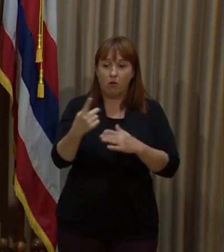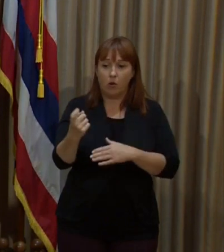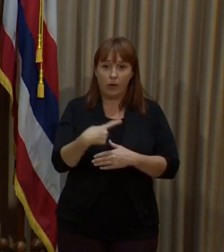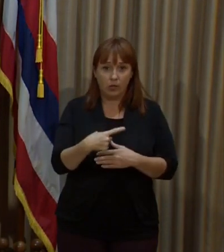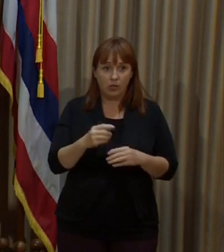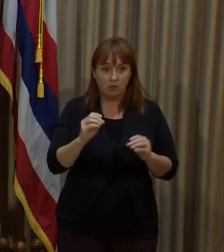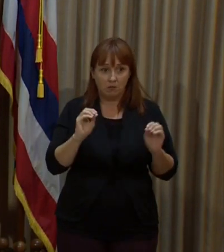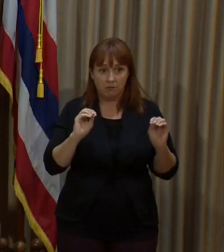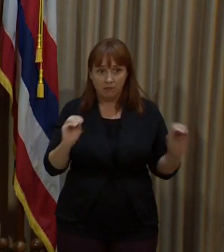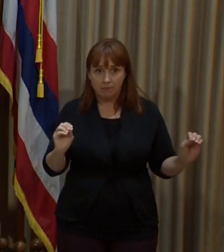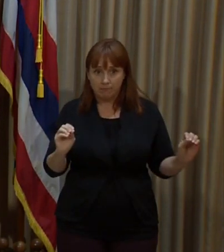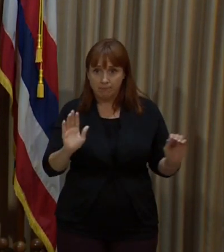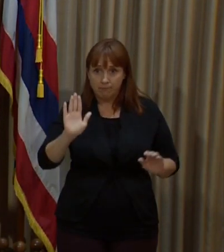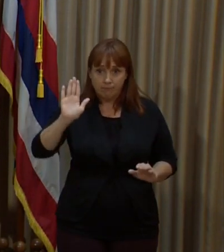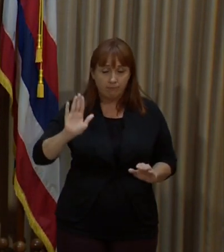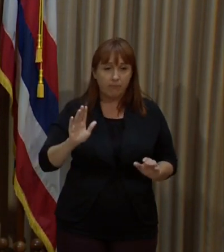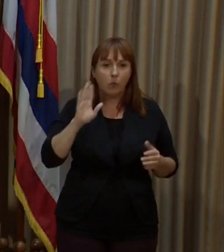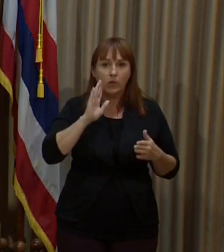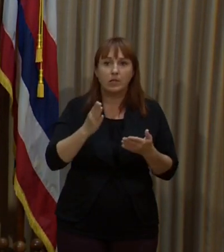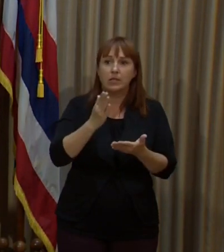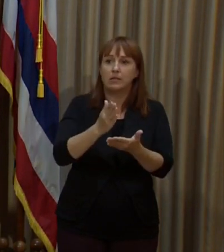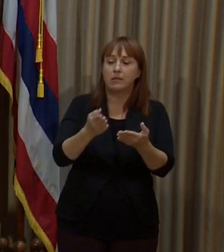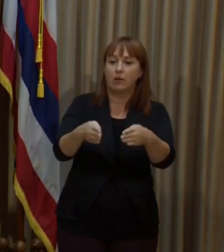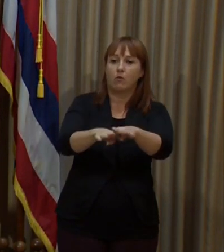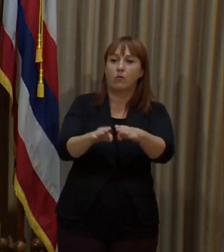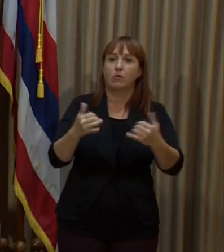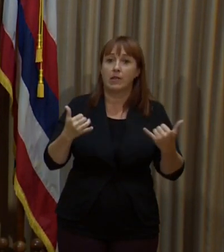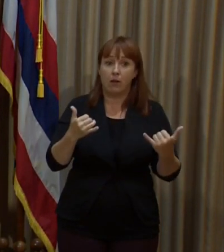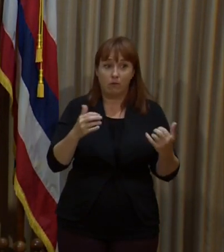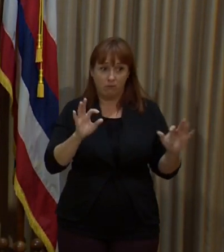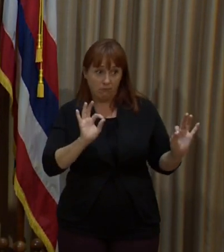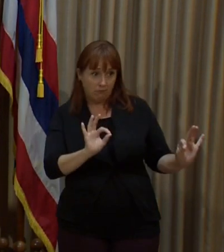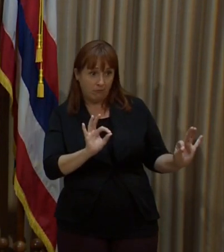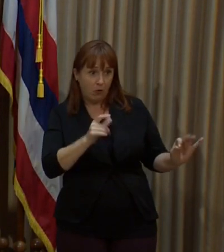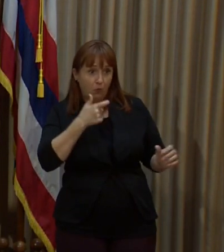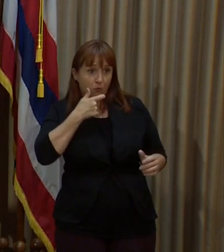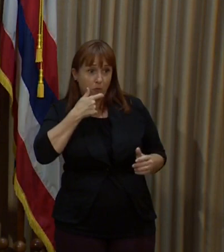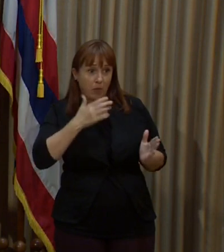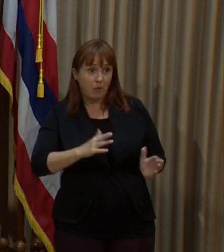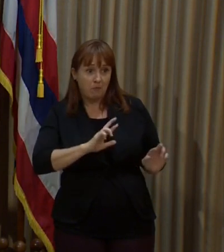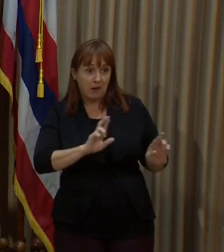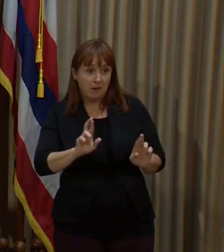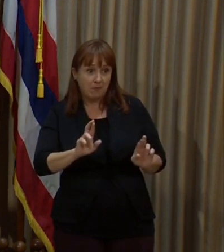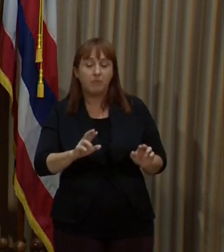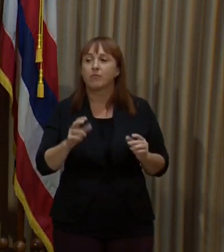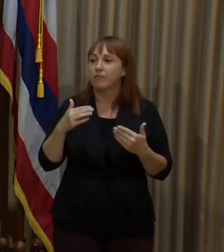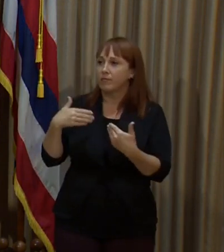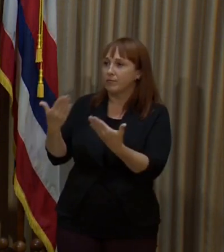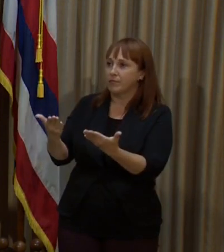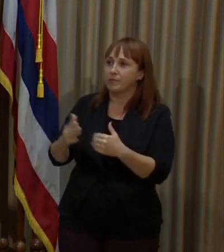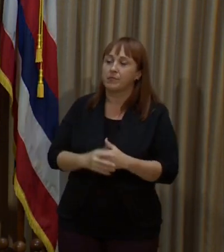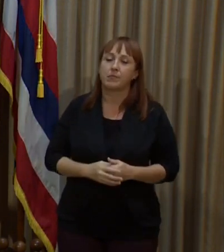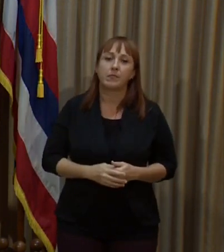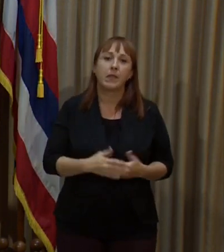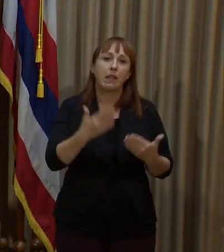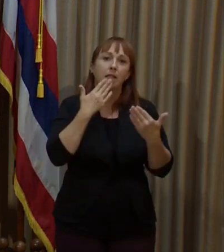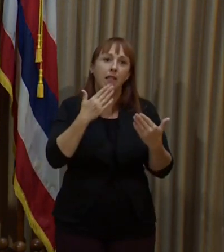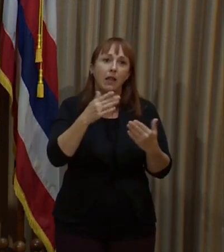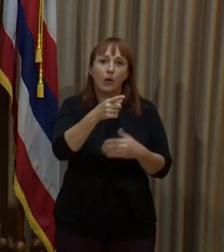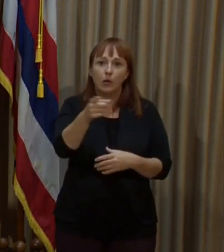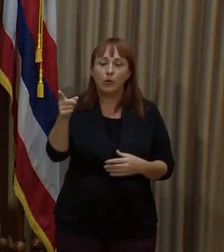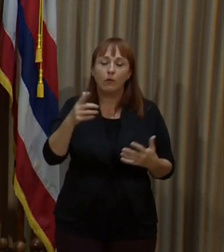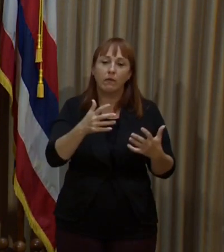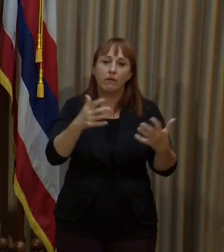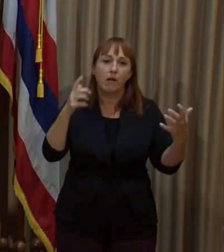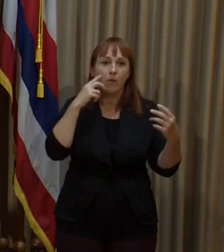hands. We'll wrap up now. Reporters, all good? Okay, Governor, closing. Oh, thank you very